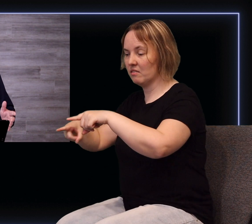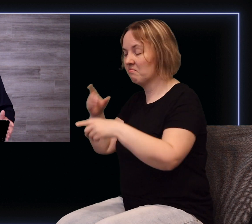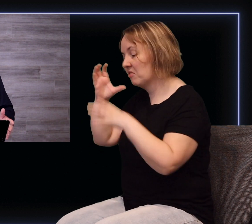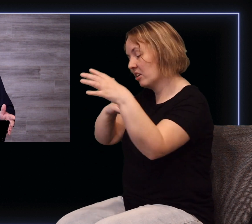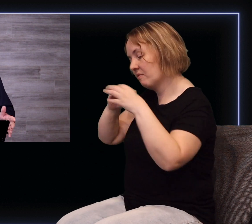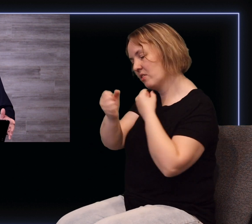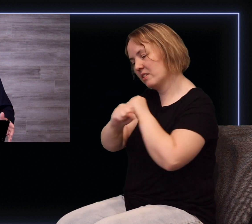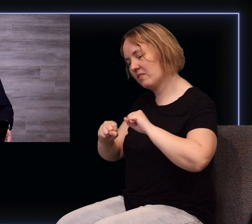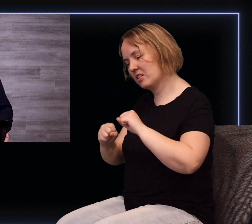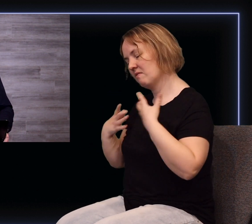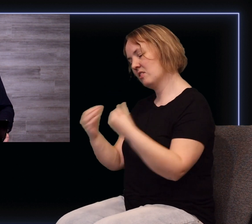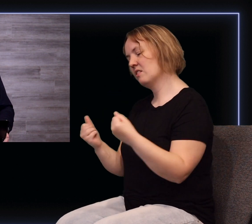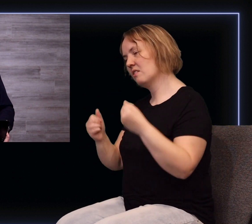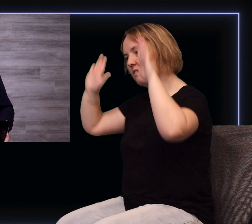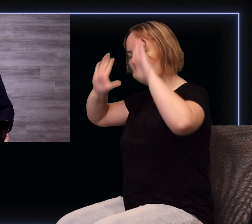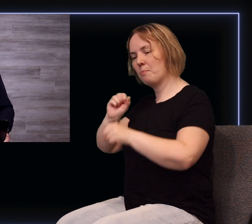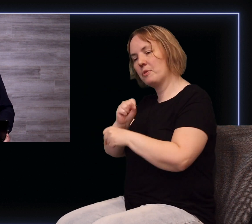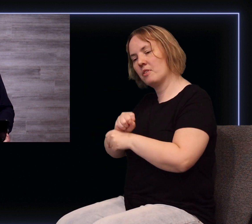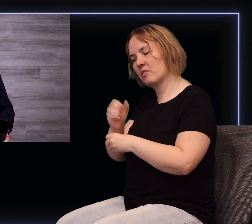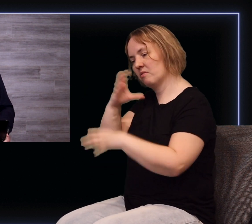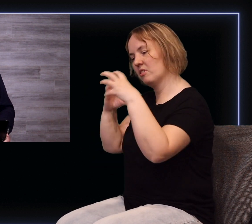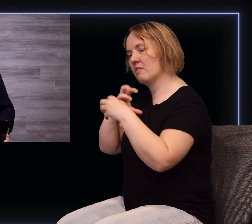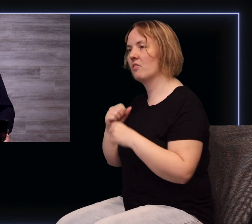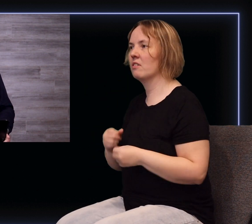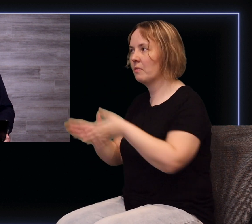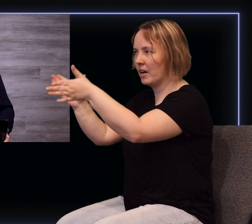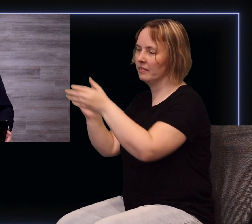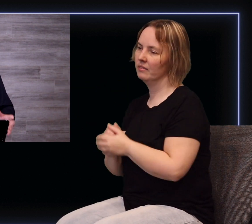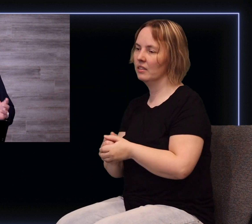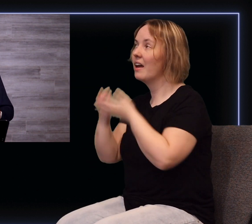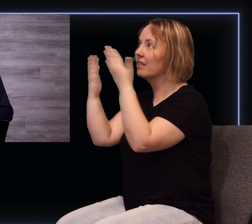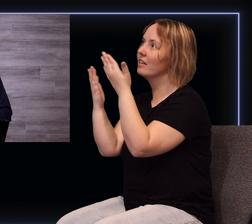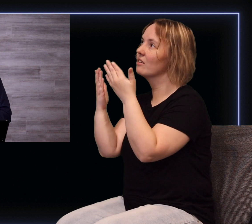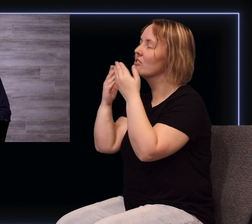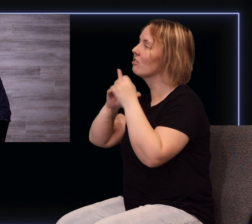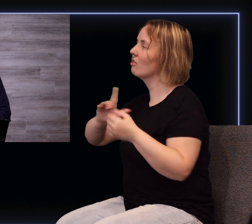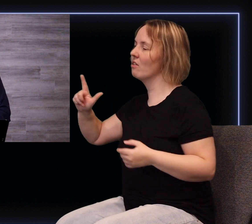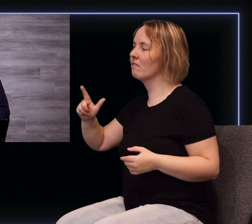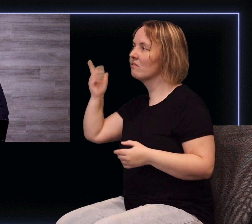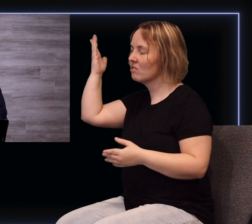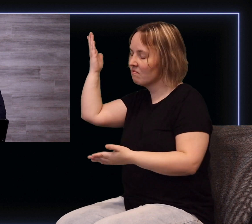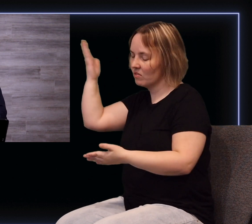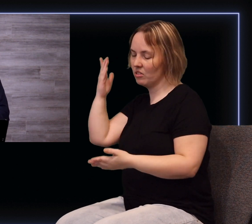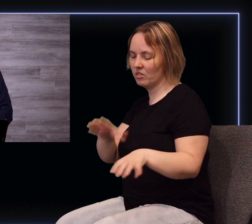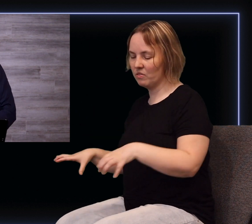healing for miracles who are looking for the way I thank you Lord for what you're doing today and I pray by your Holy Spirit